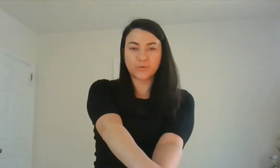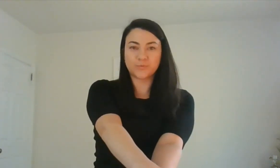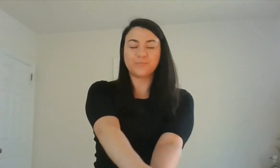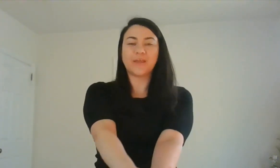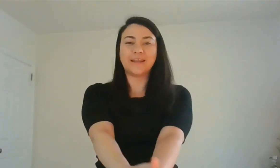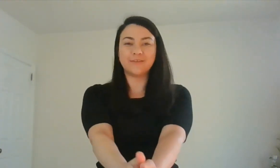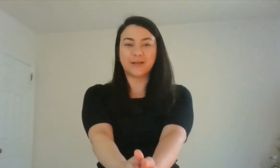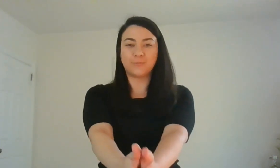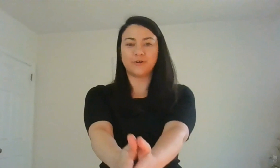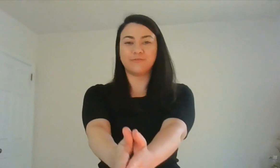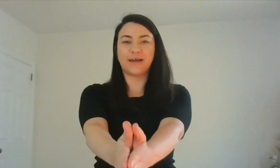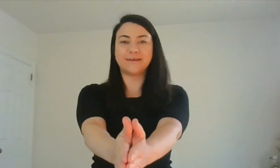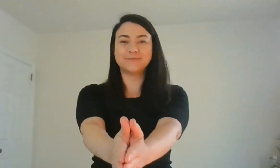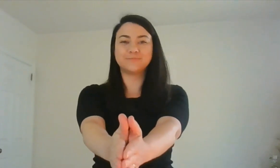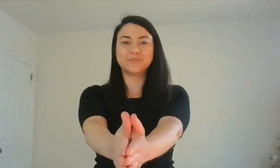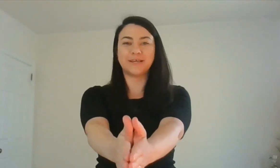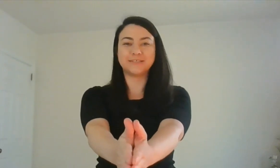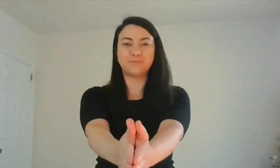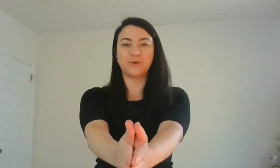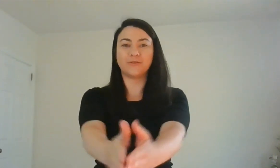And now like a butterfly, take a deep breath.